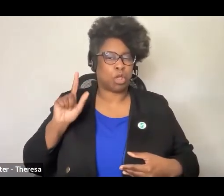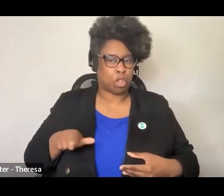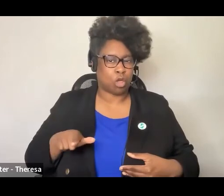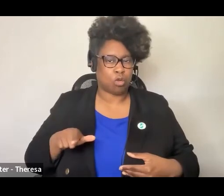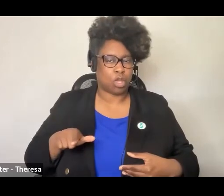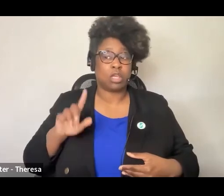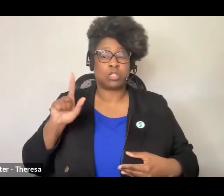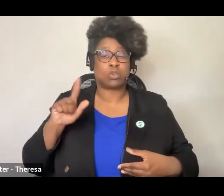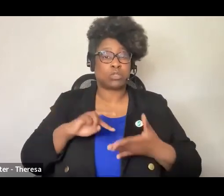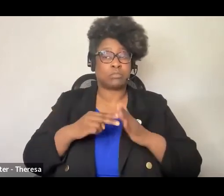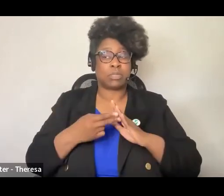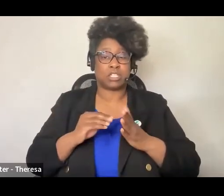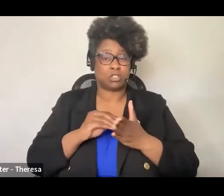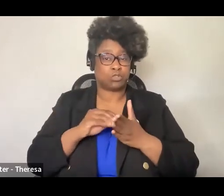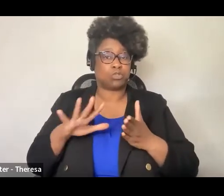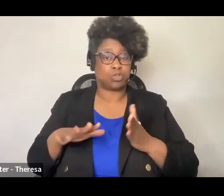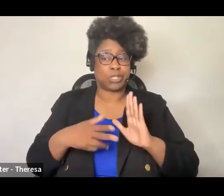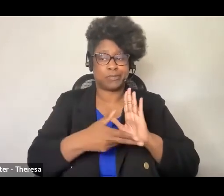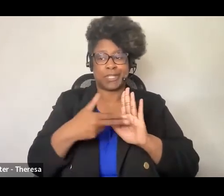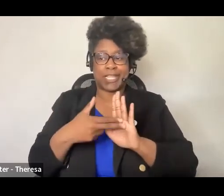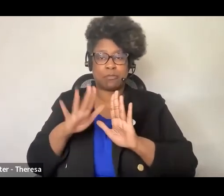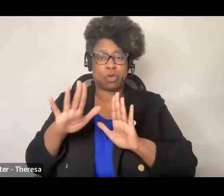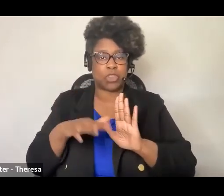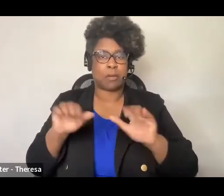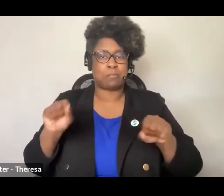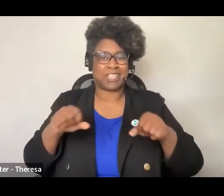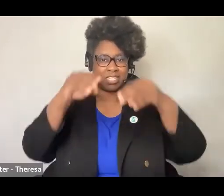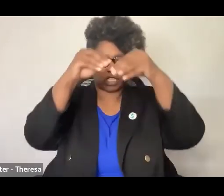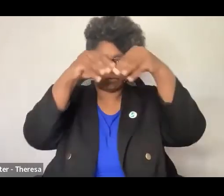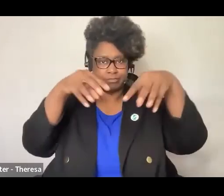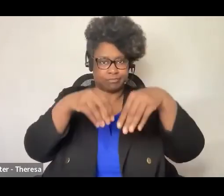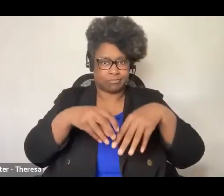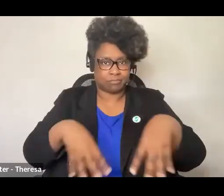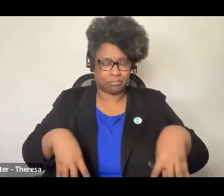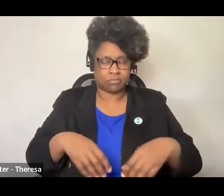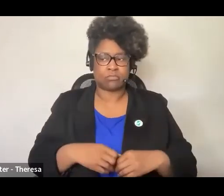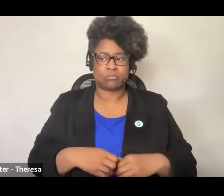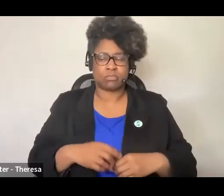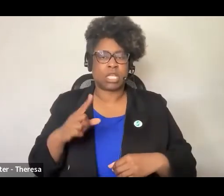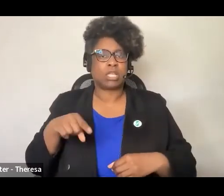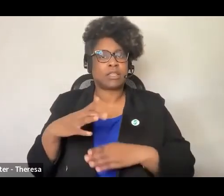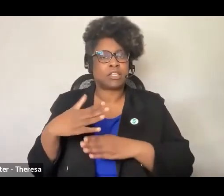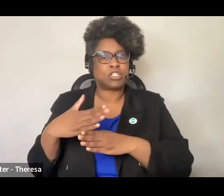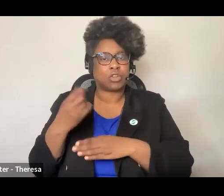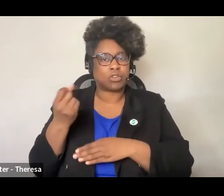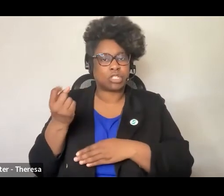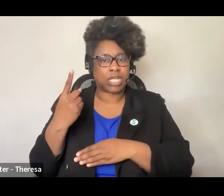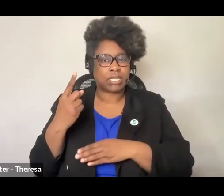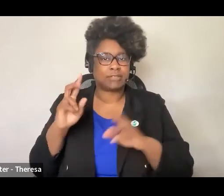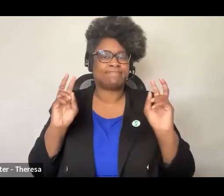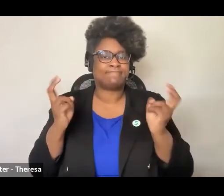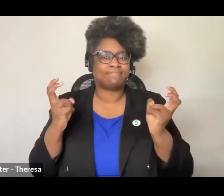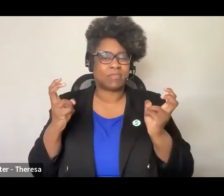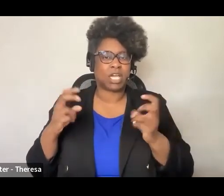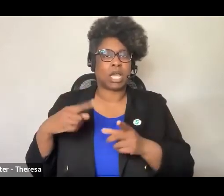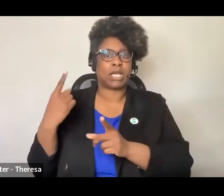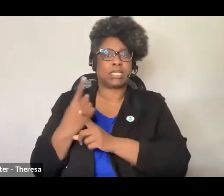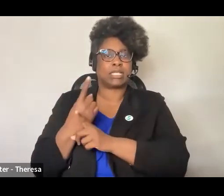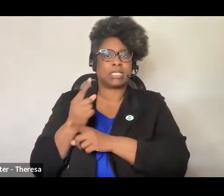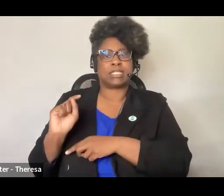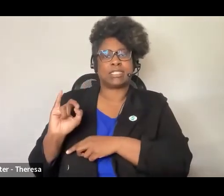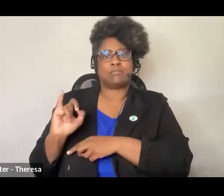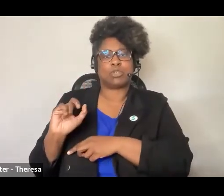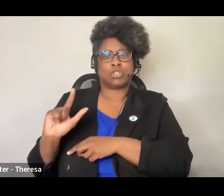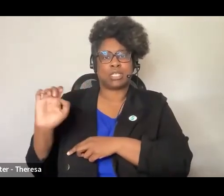of student ability. We also noticed that teachers often assumed a shared understanding of what it meant to be, quote, a typical EL or English learner